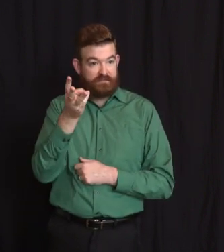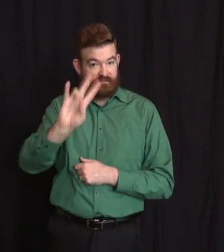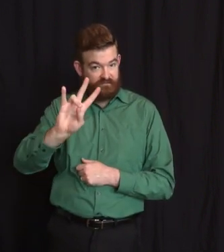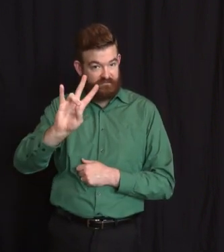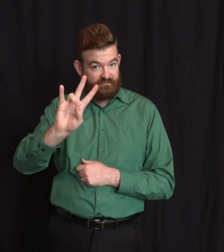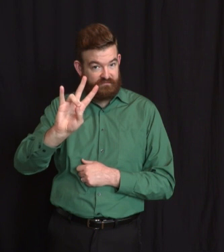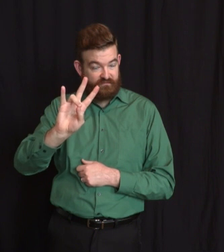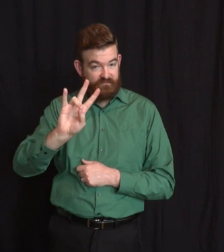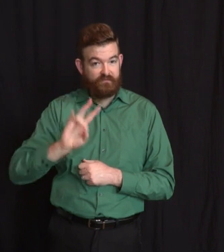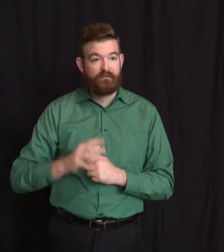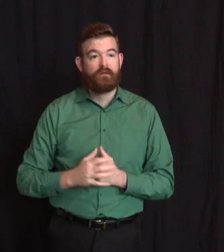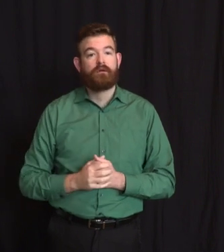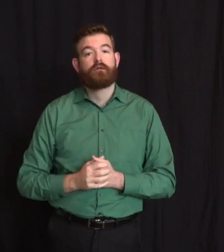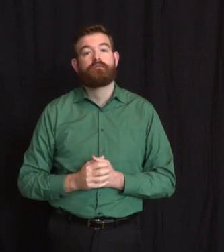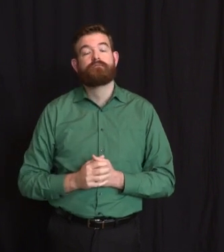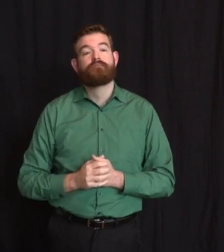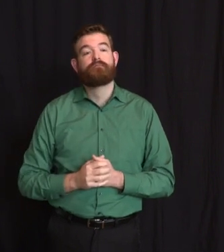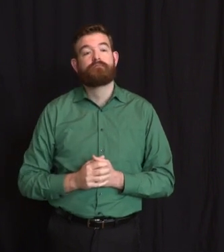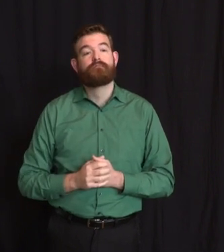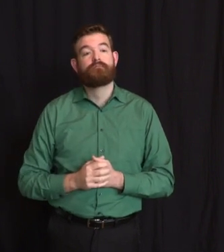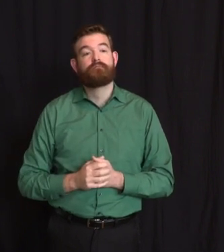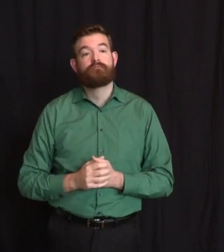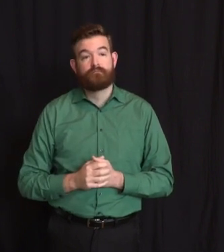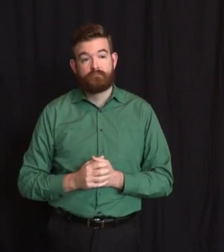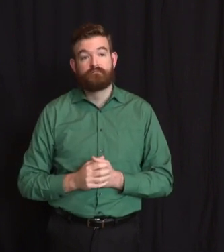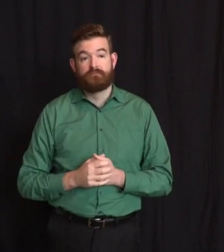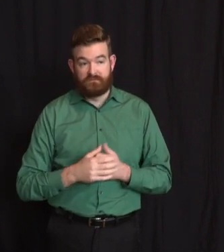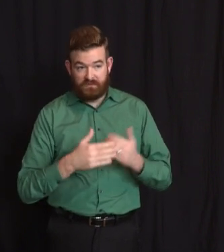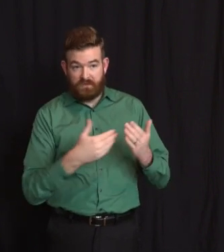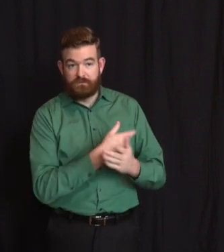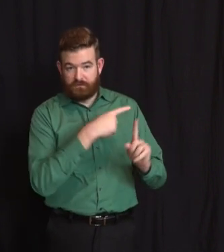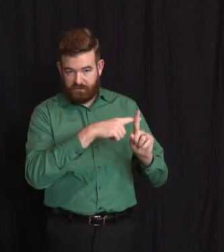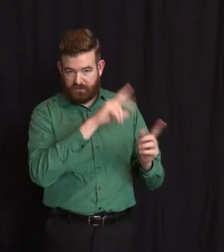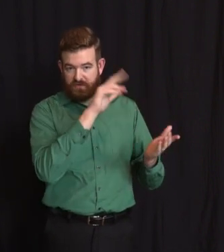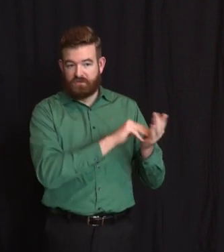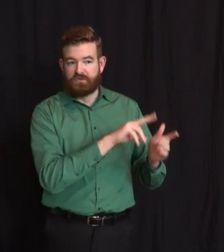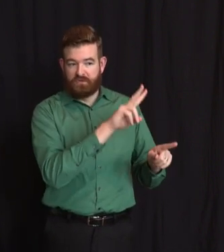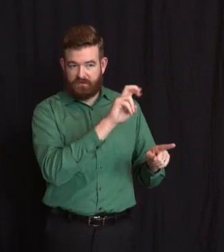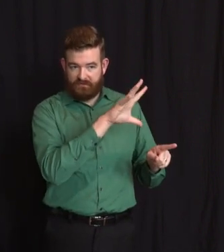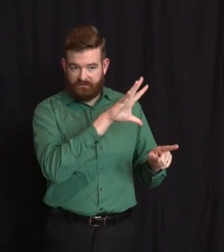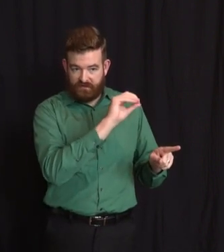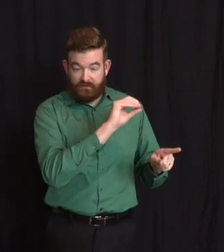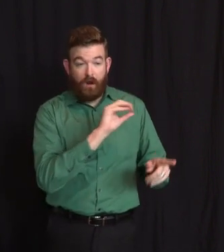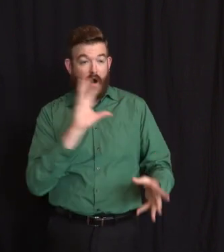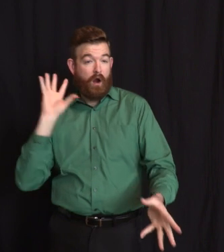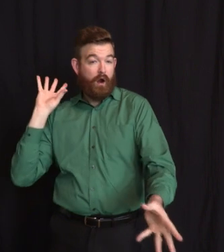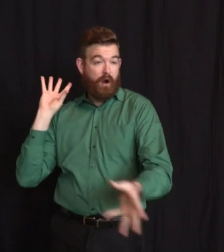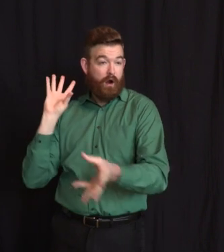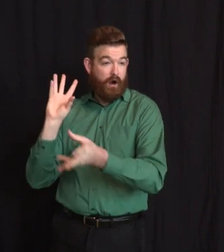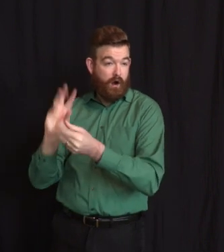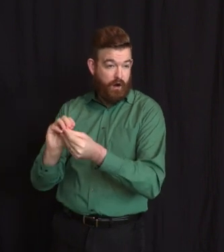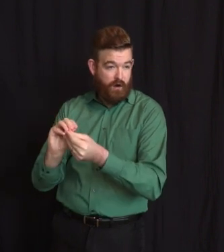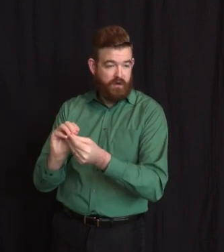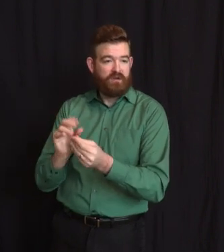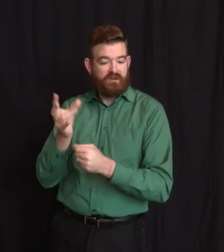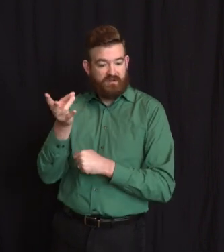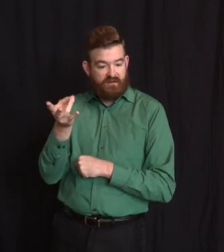3,250 new cases, which brings the total of 78,467.